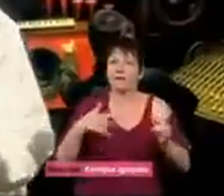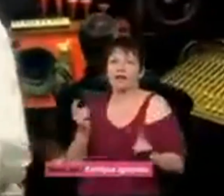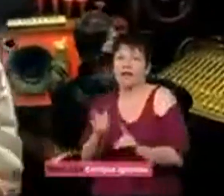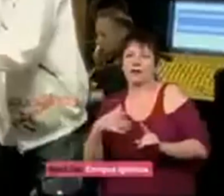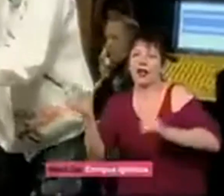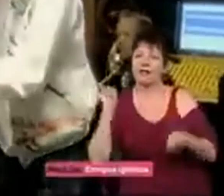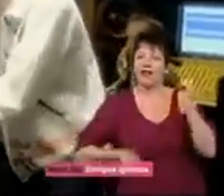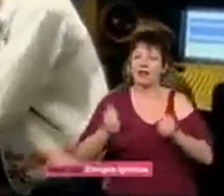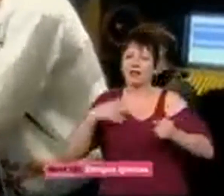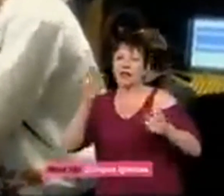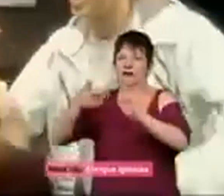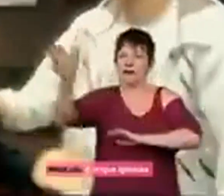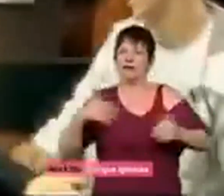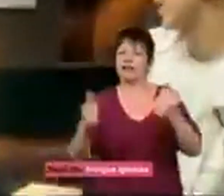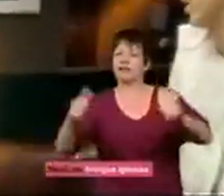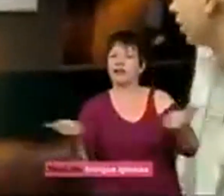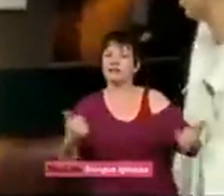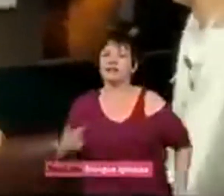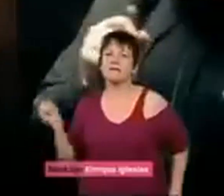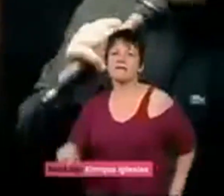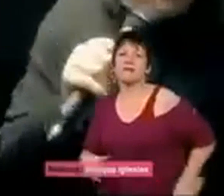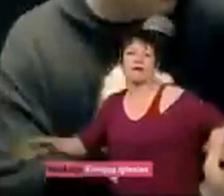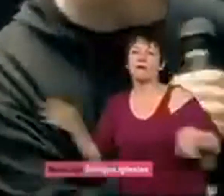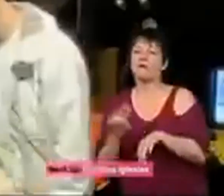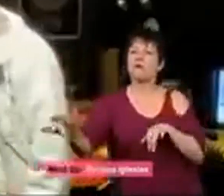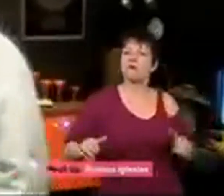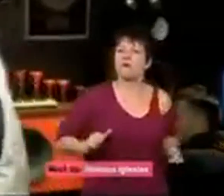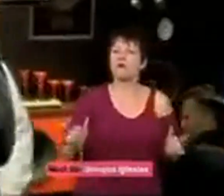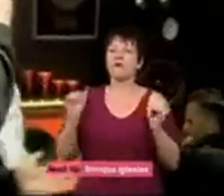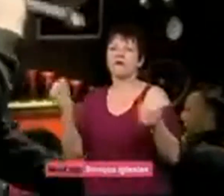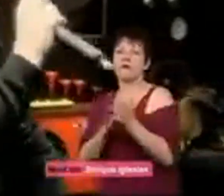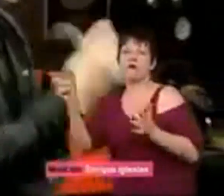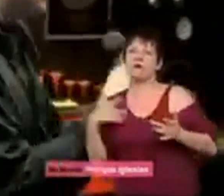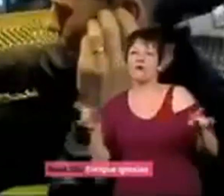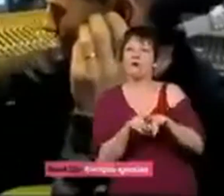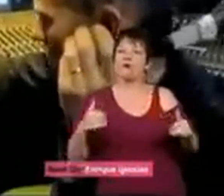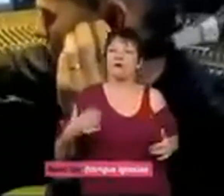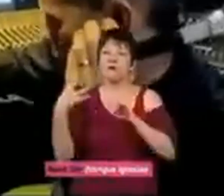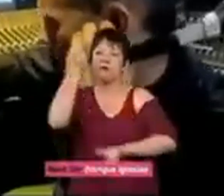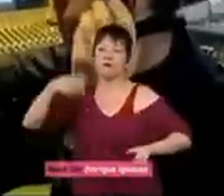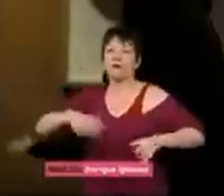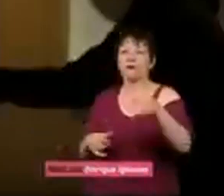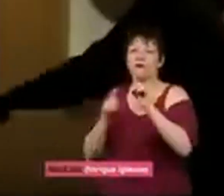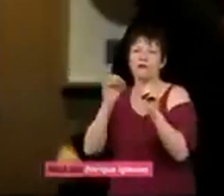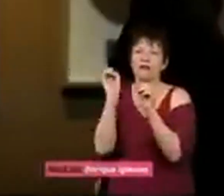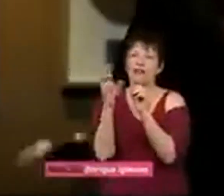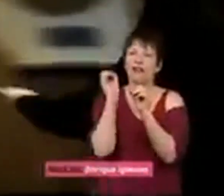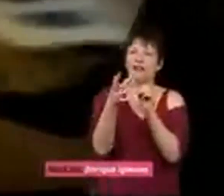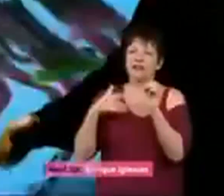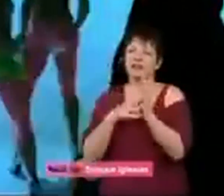running you better get gone or you're gonna get done i'm not wearing professional status the greatest mc and i'm gonna make this take this mic and use it against you other mcs just ain't the